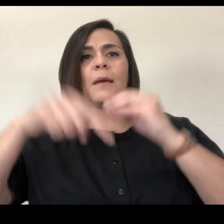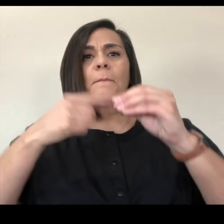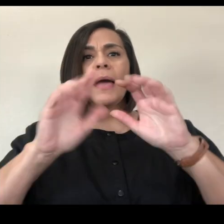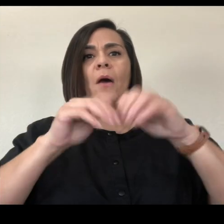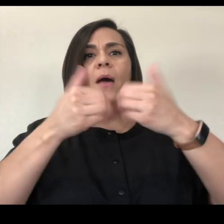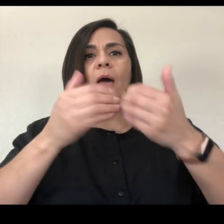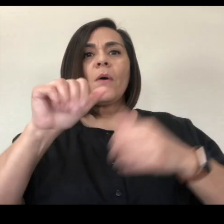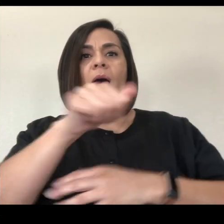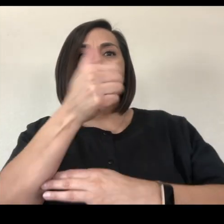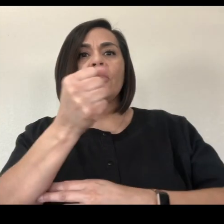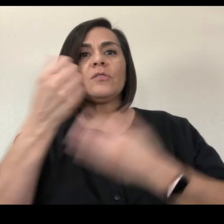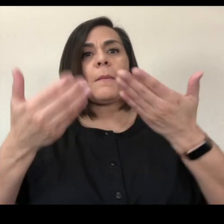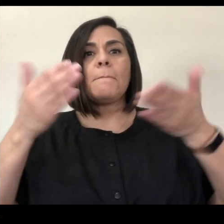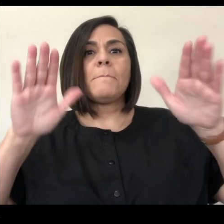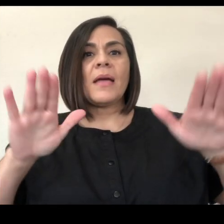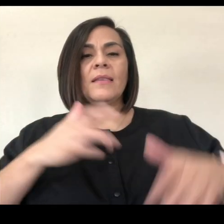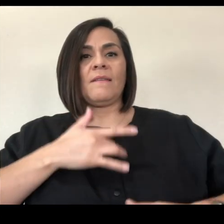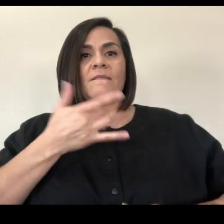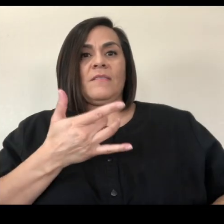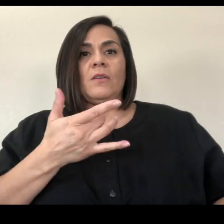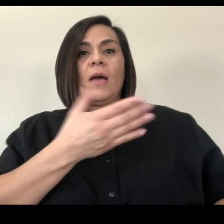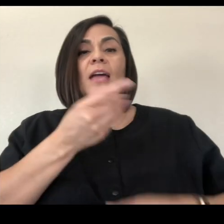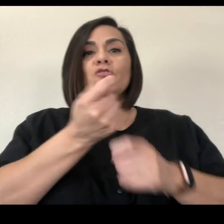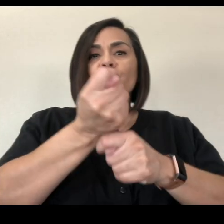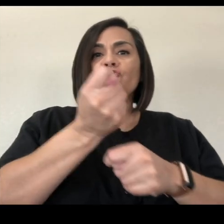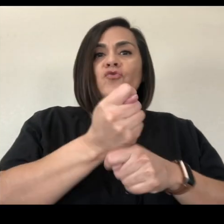feel and treat people the way you want to be treated.